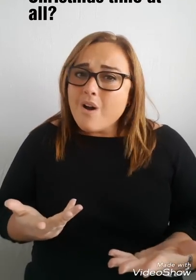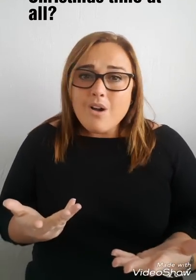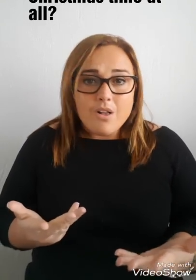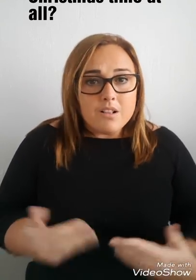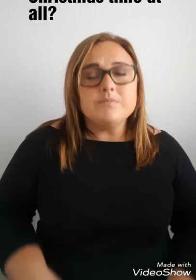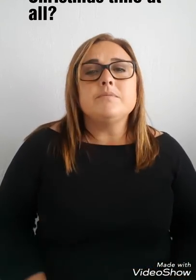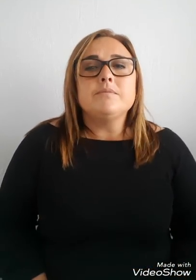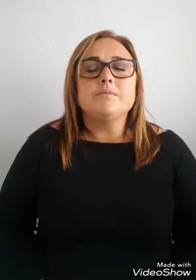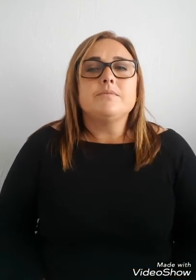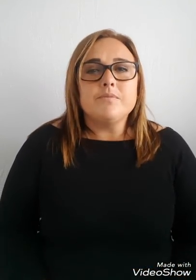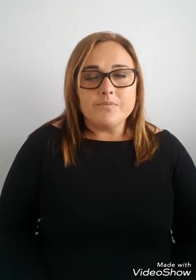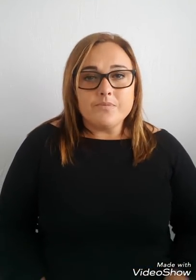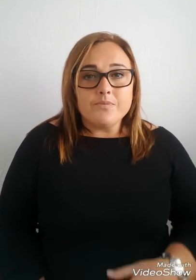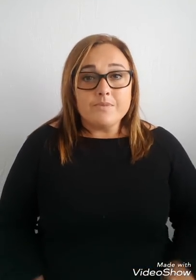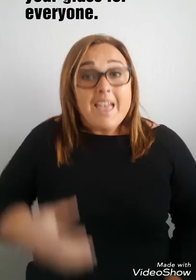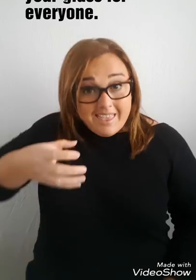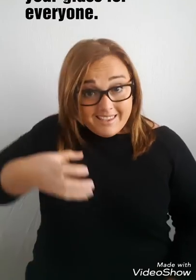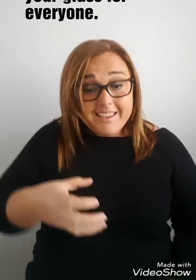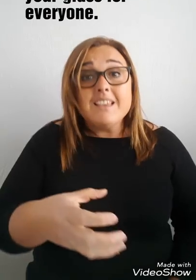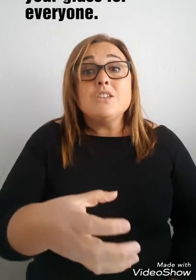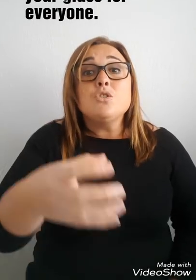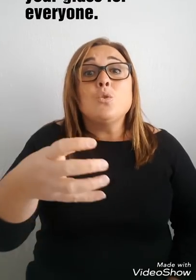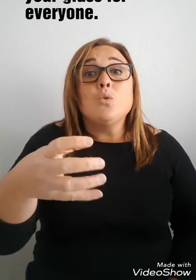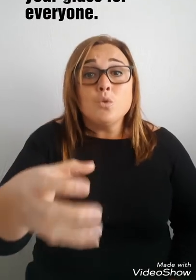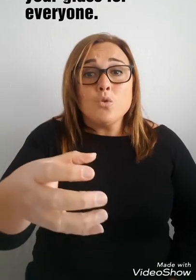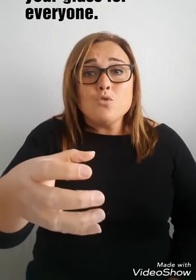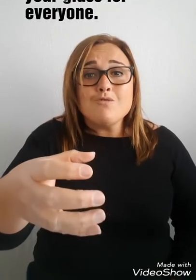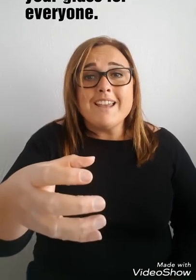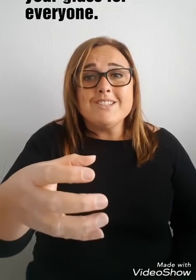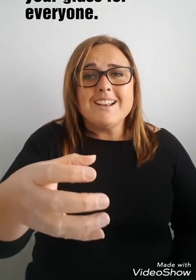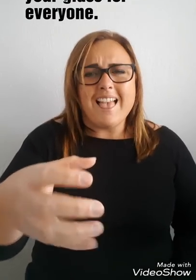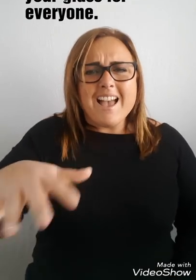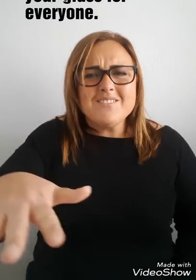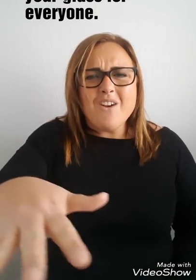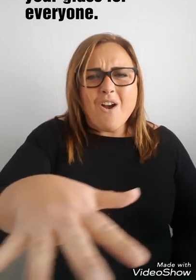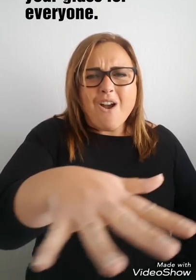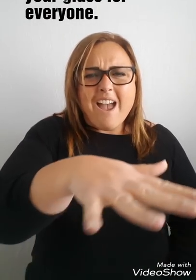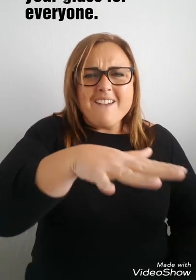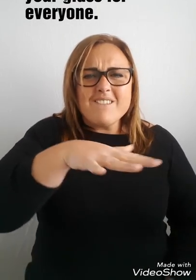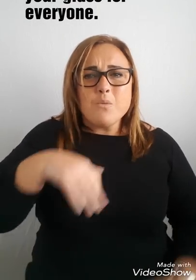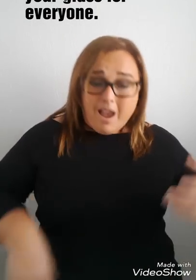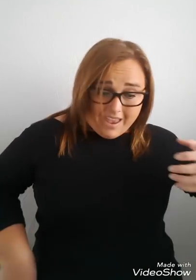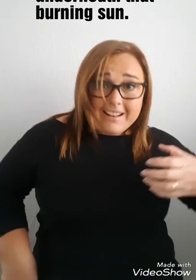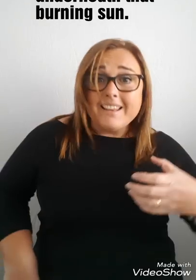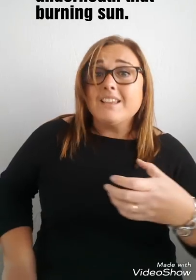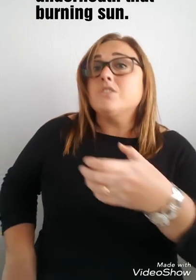it's Christmas time at all Do